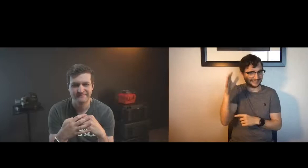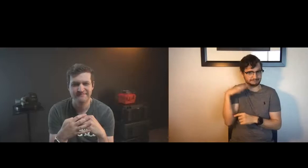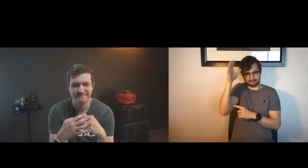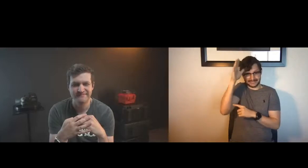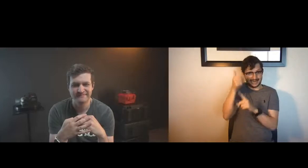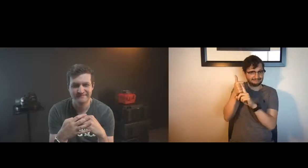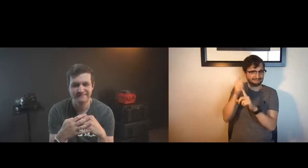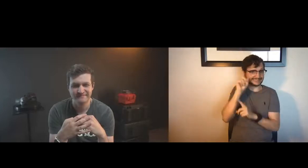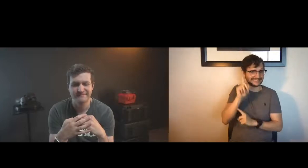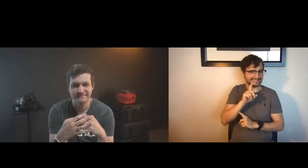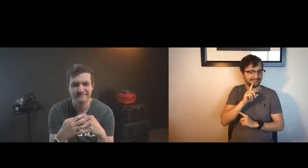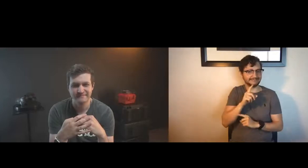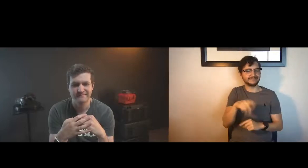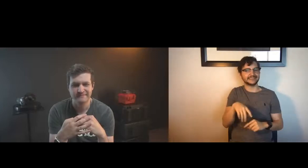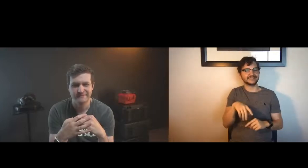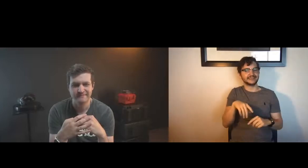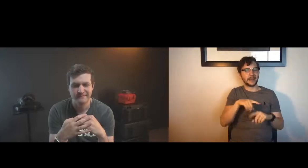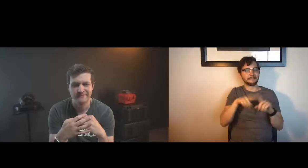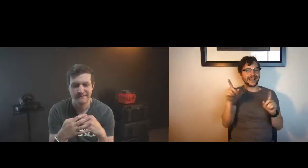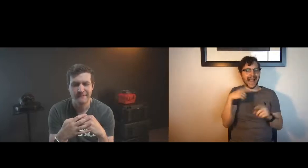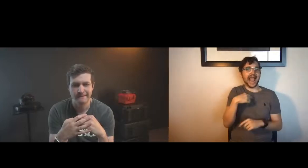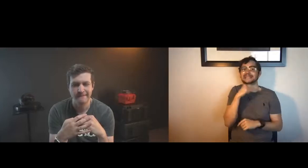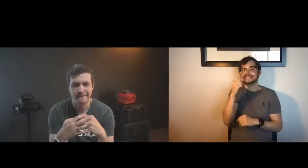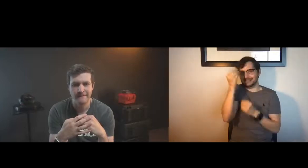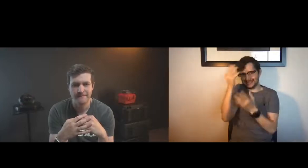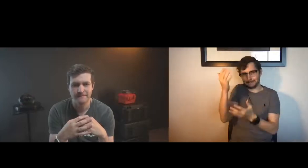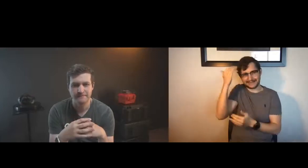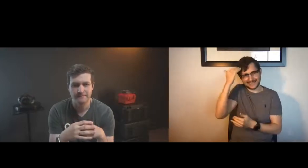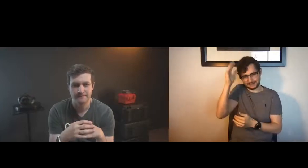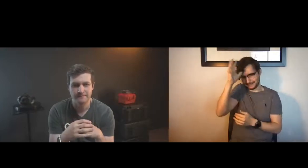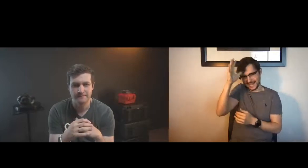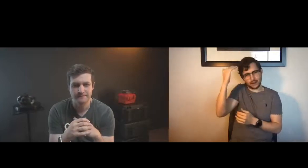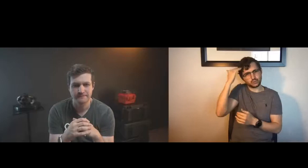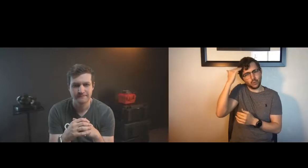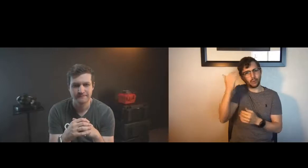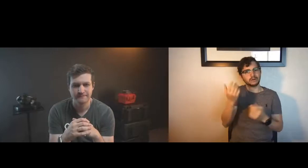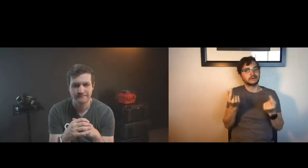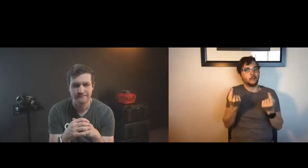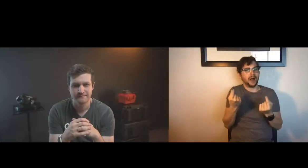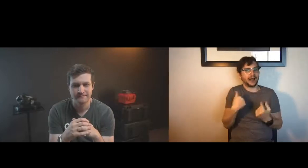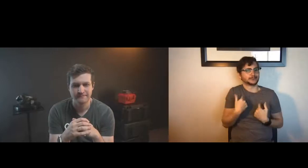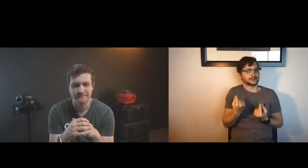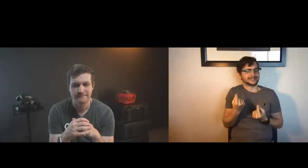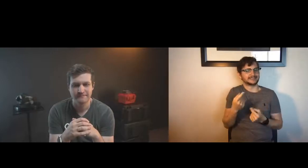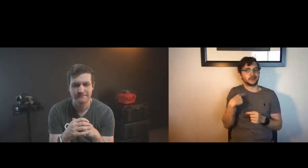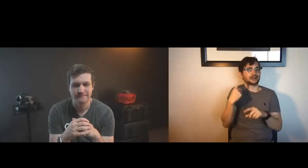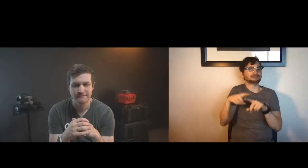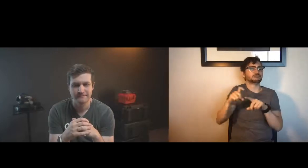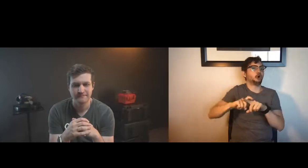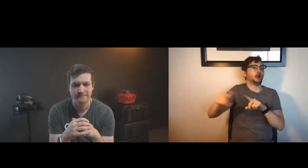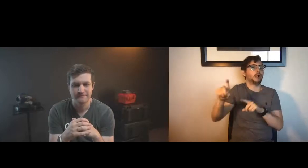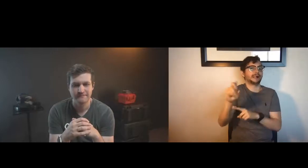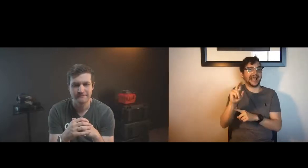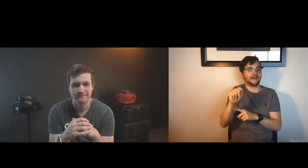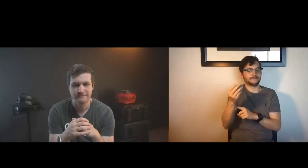call so i called my dad my dad is deaf but i didn't let him know what i